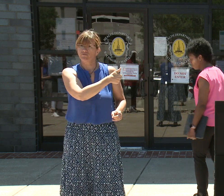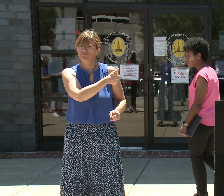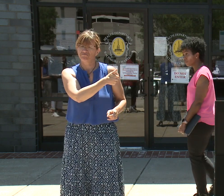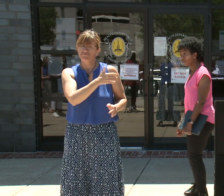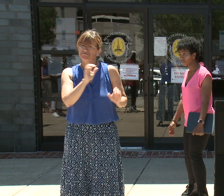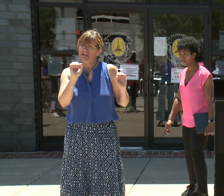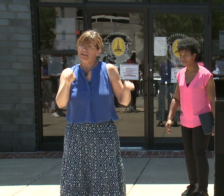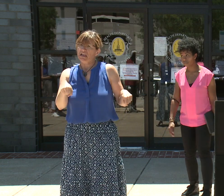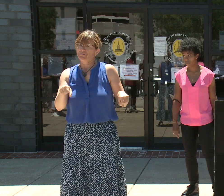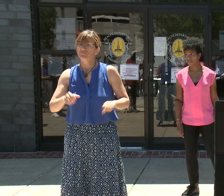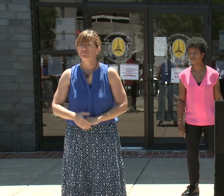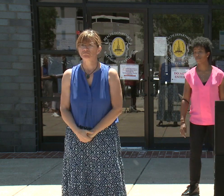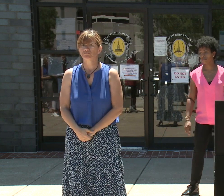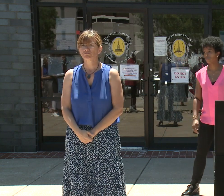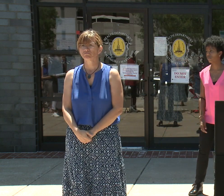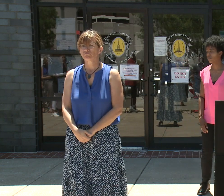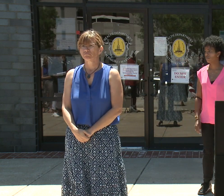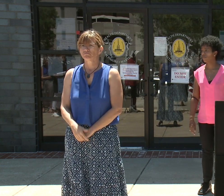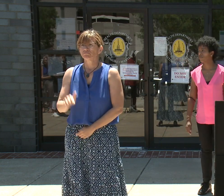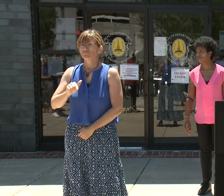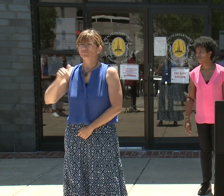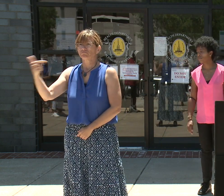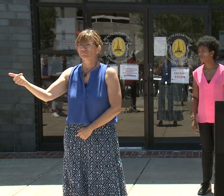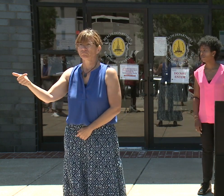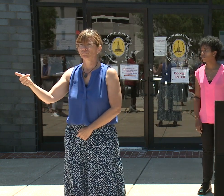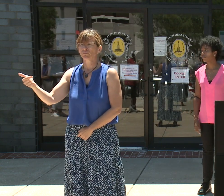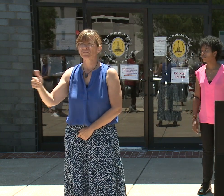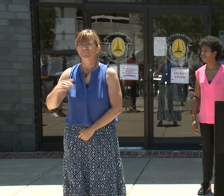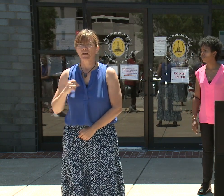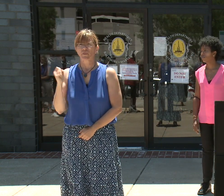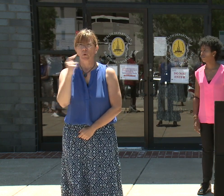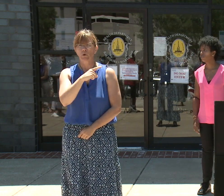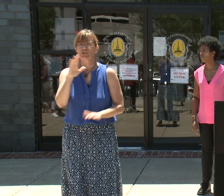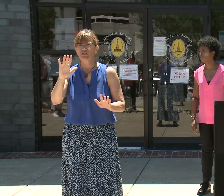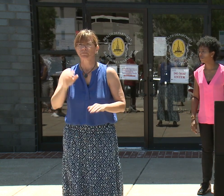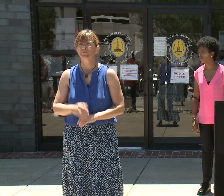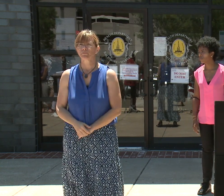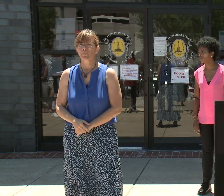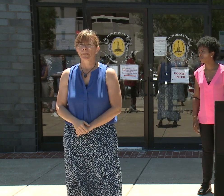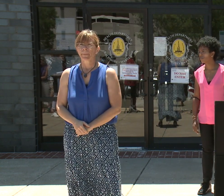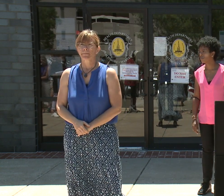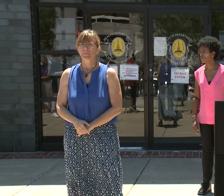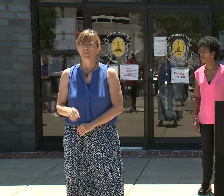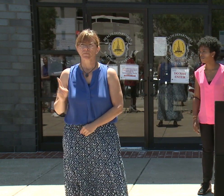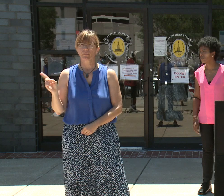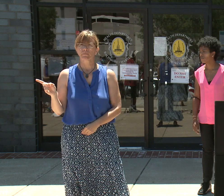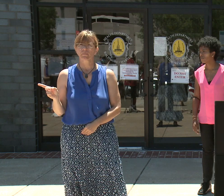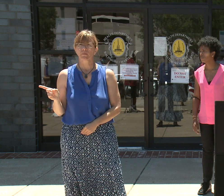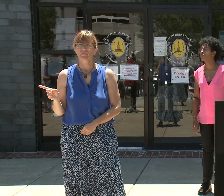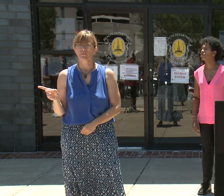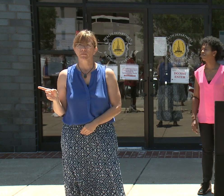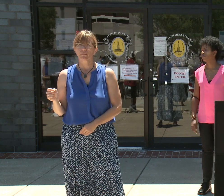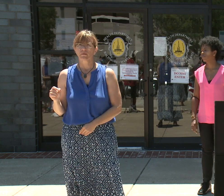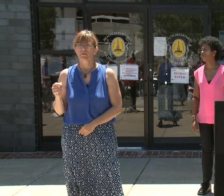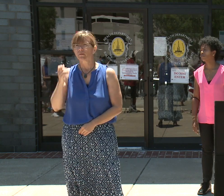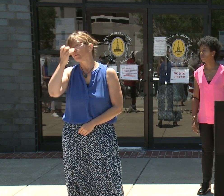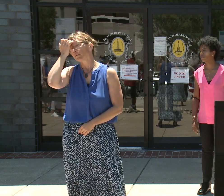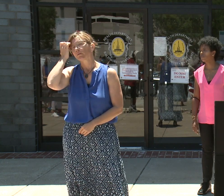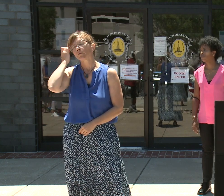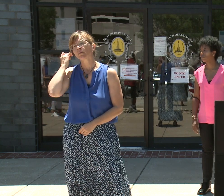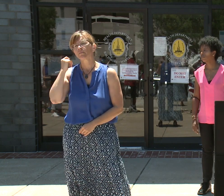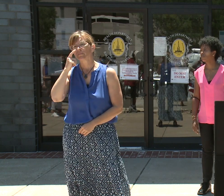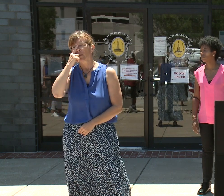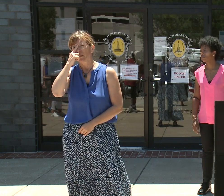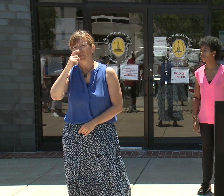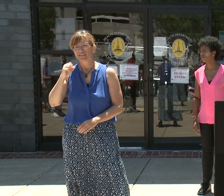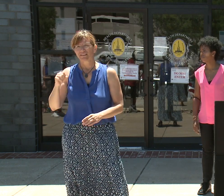another on-topic question is, does abandoning the state of emergency or letting everything go